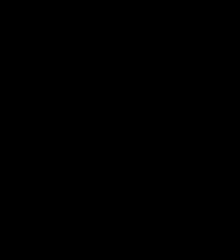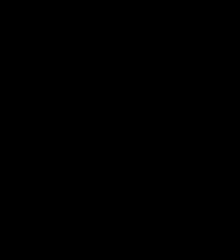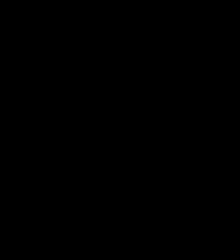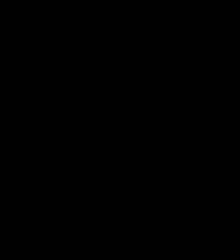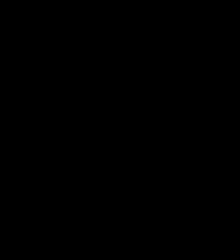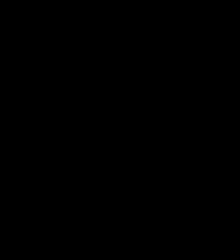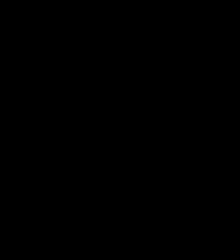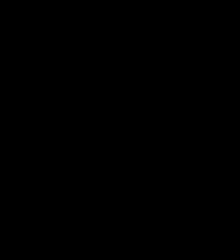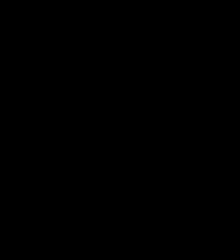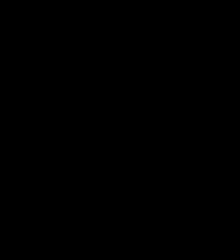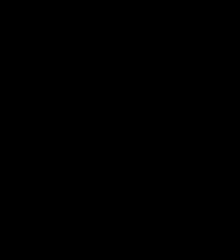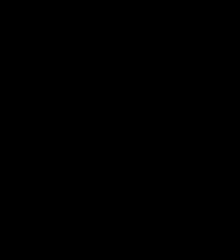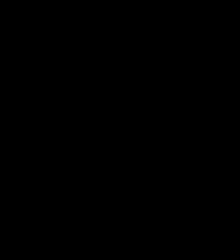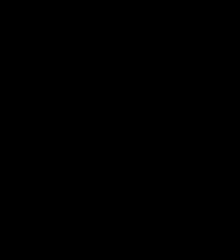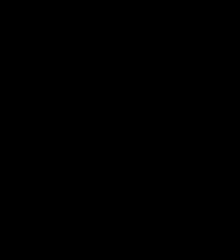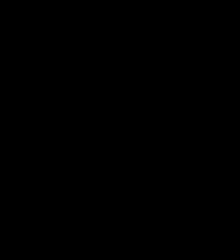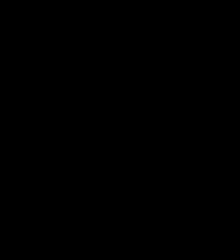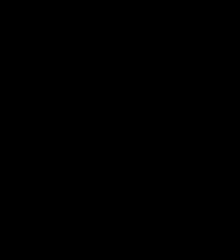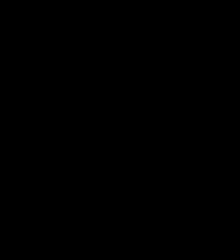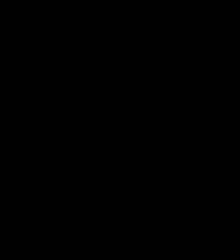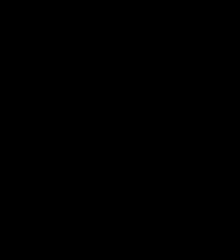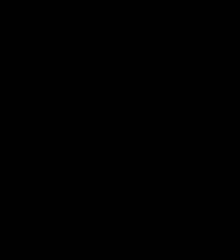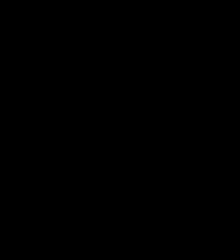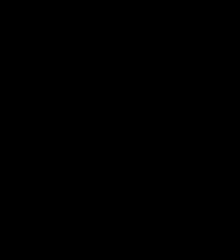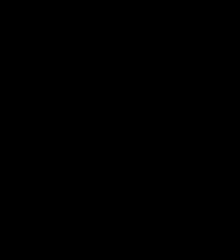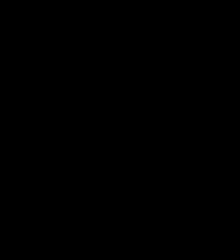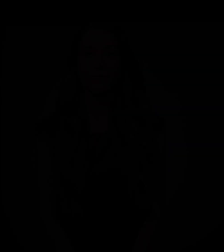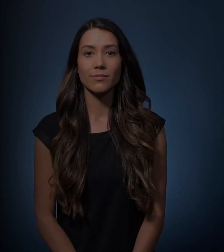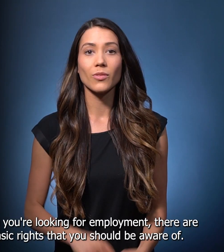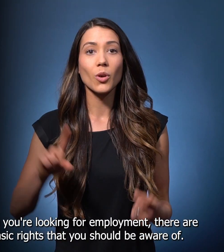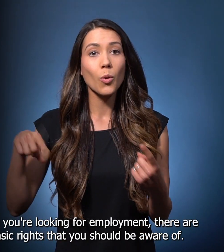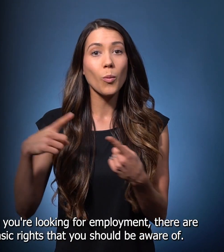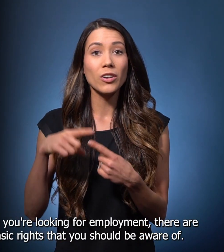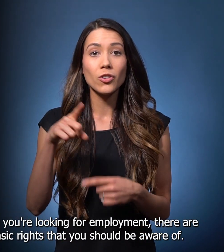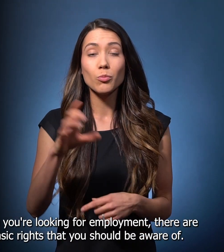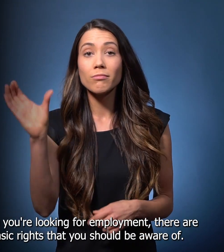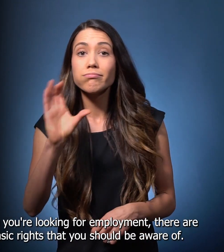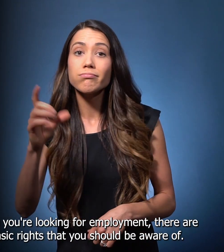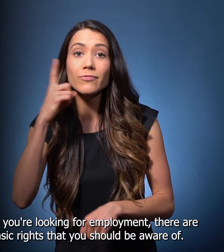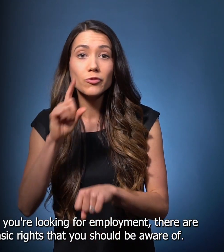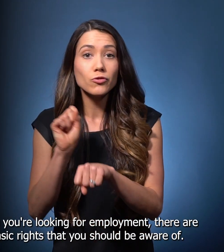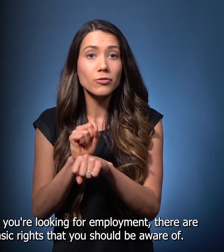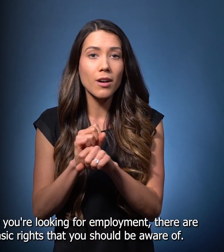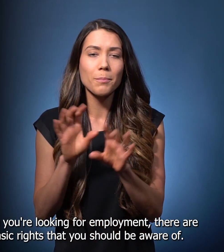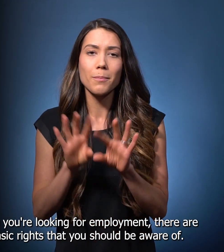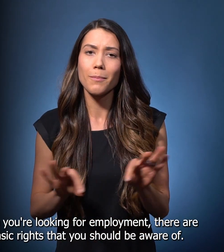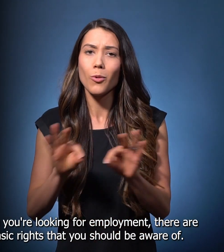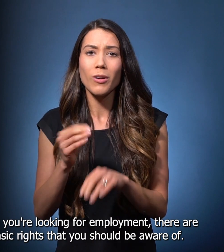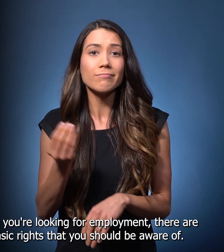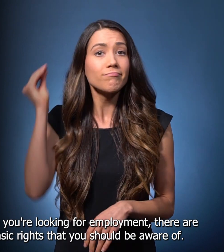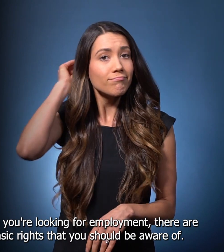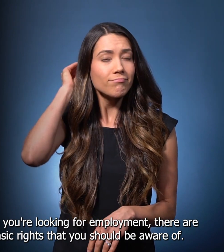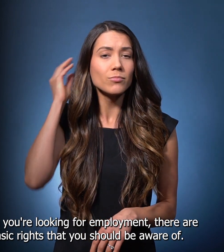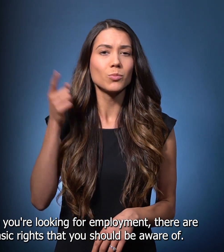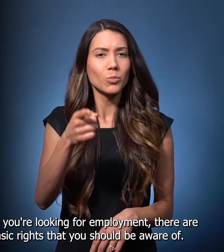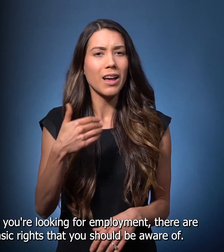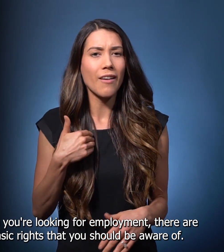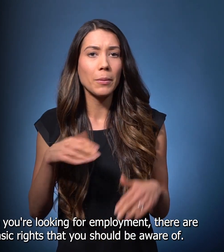You have basic rights for a fair opportunity for employment. When you're looking for employment, there are basic rights that you should be